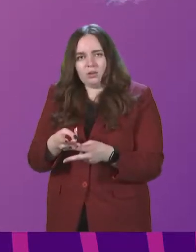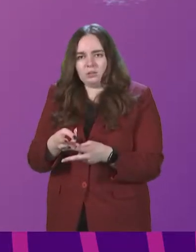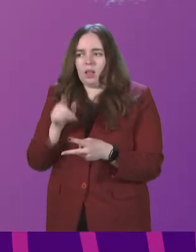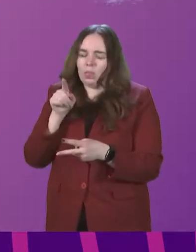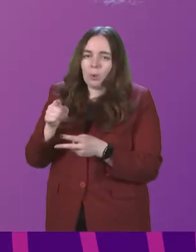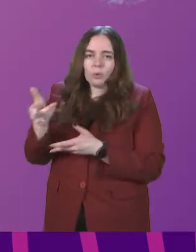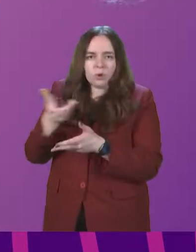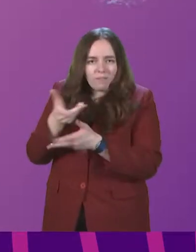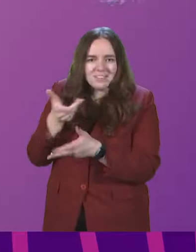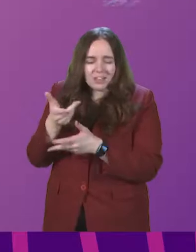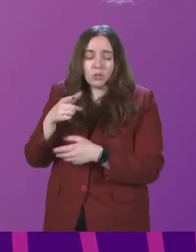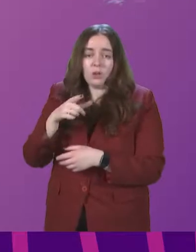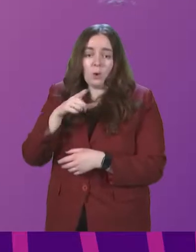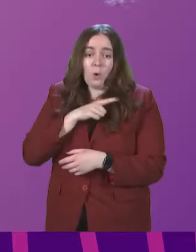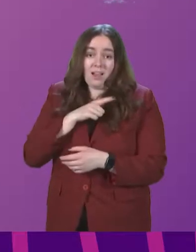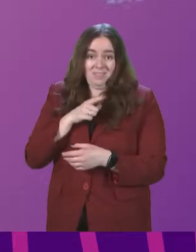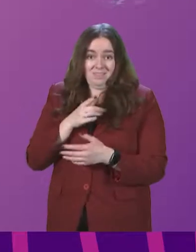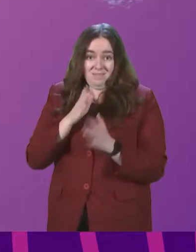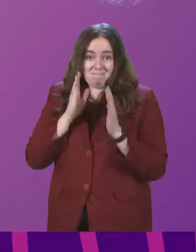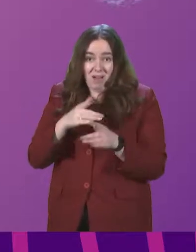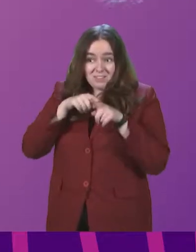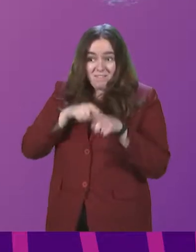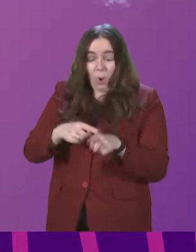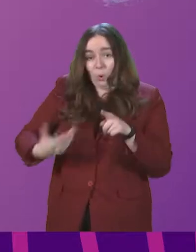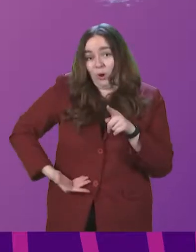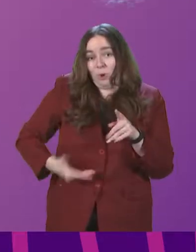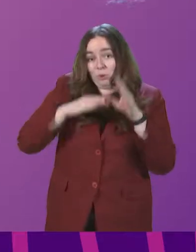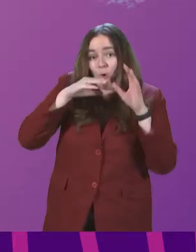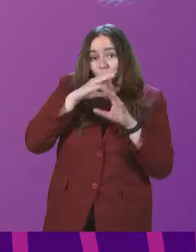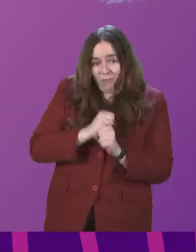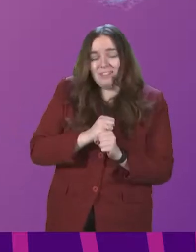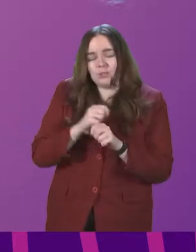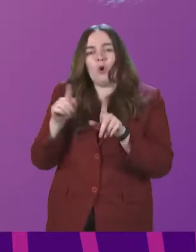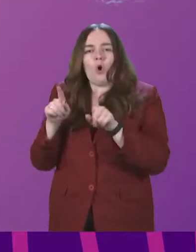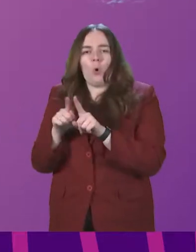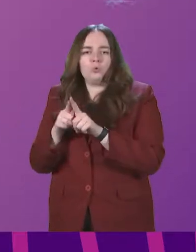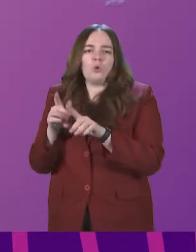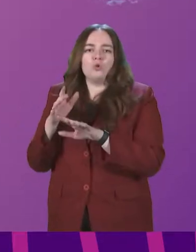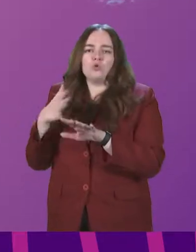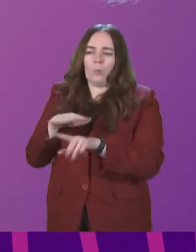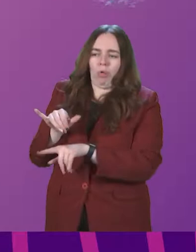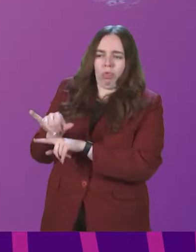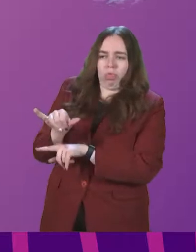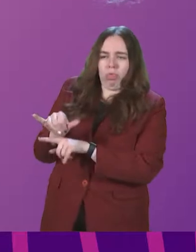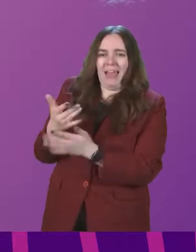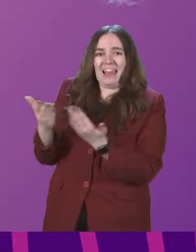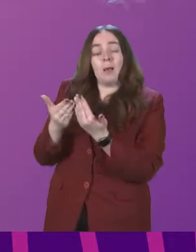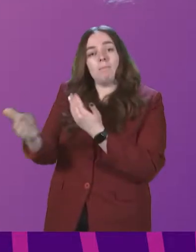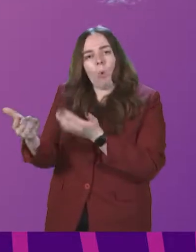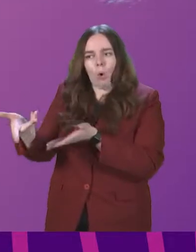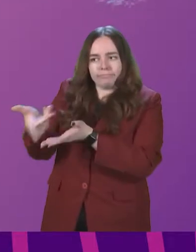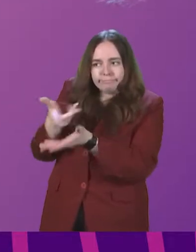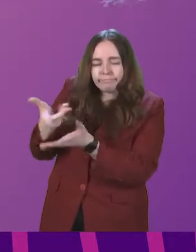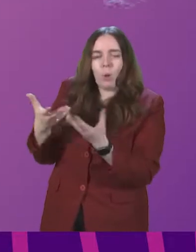discussions, both because we are bound by commercial confidentiality, and to avoid undermining any future negotiation with